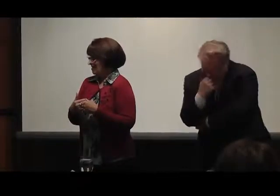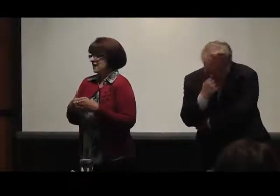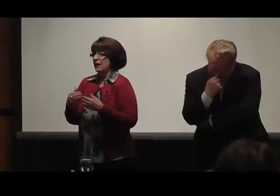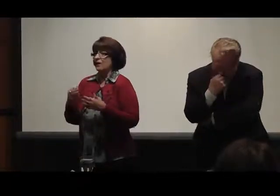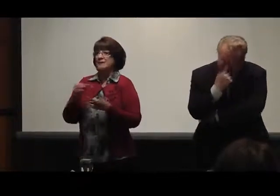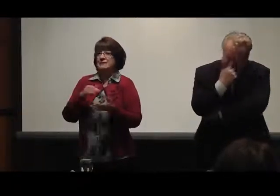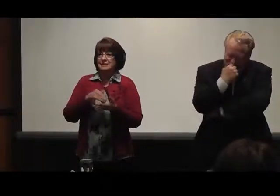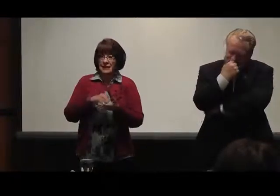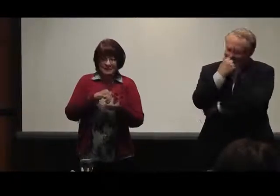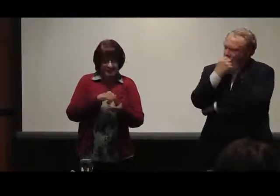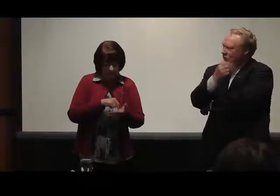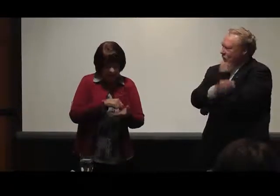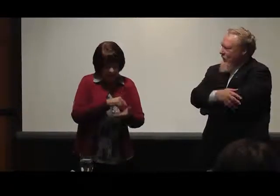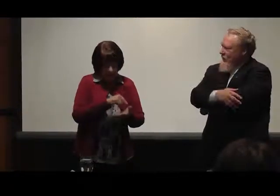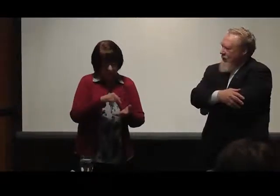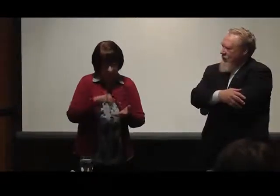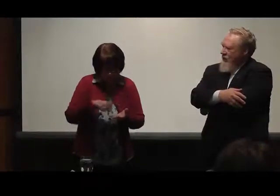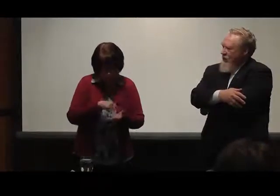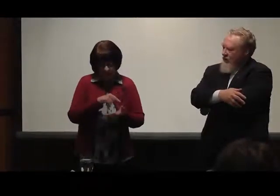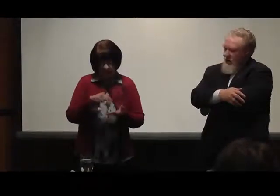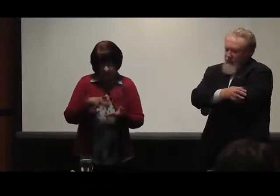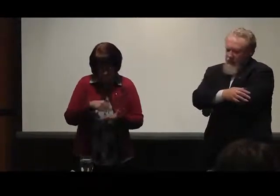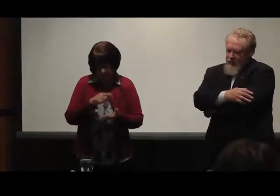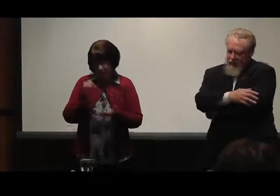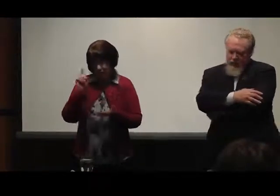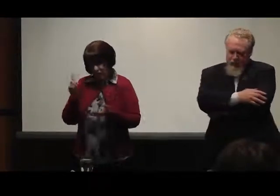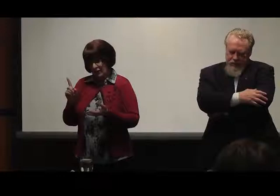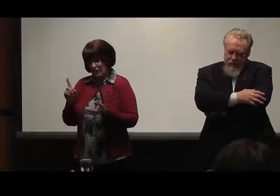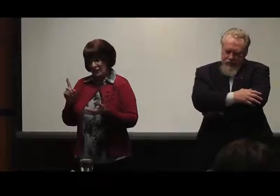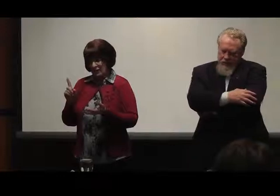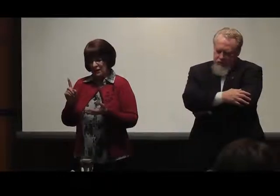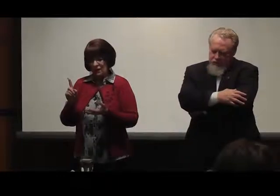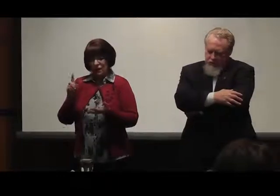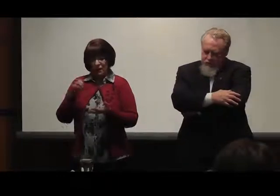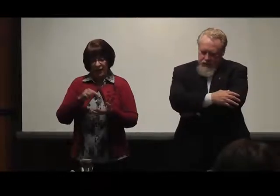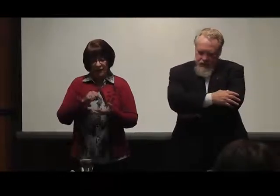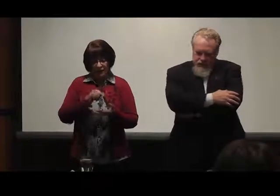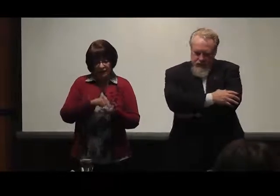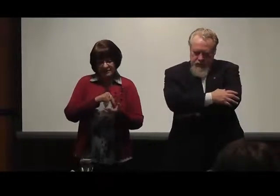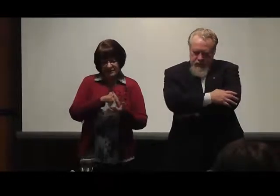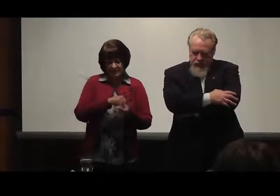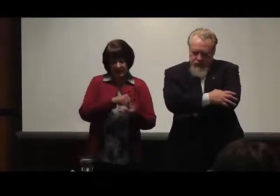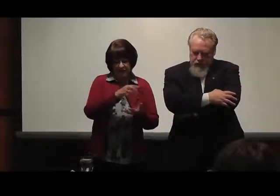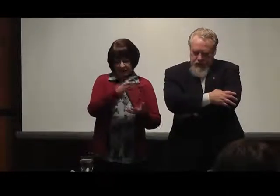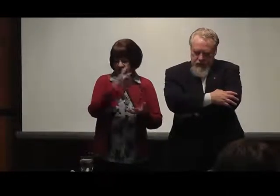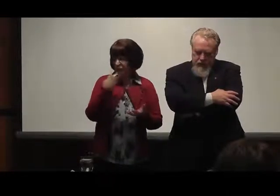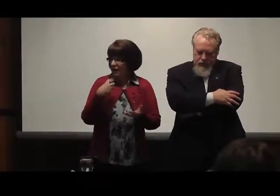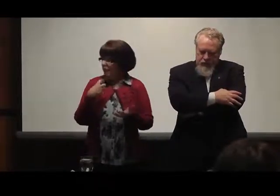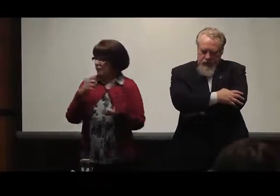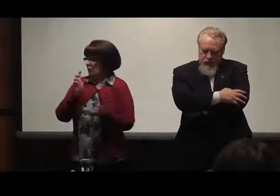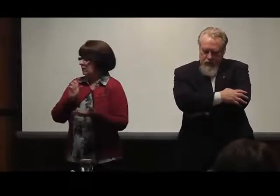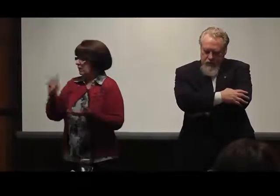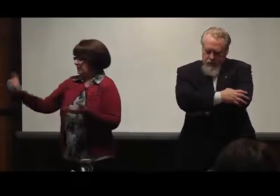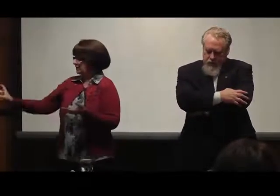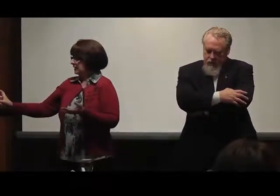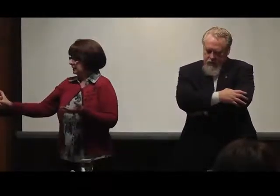Now, it says something interesting about my family that Jesus saves, and my brain went right to money.